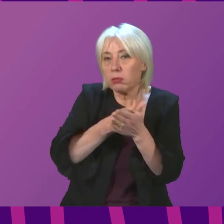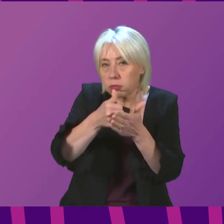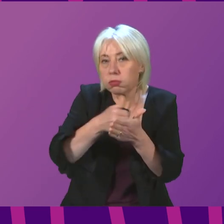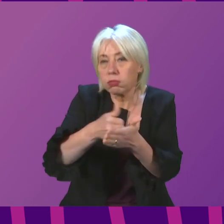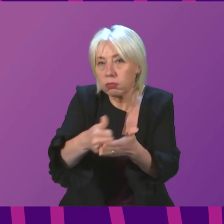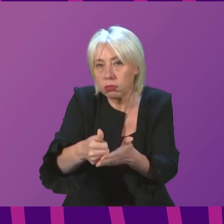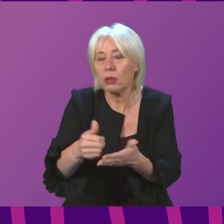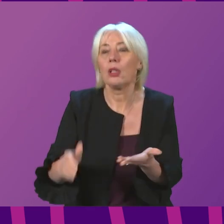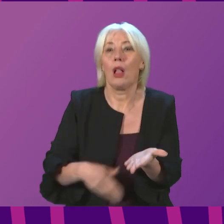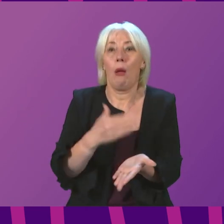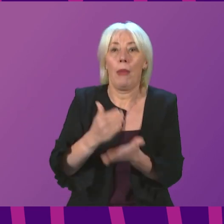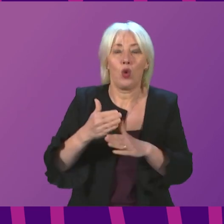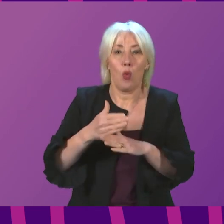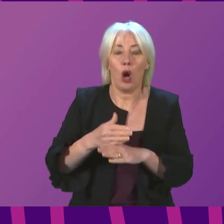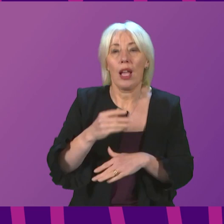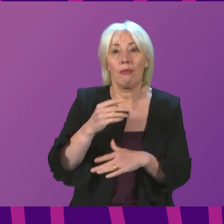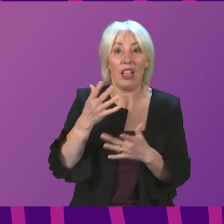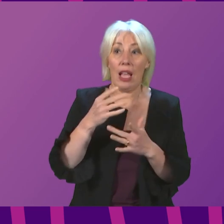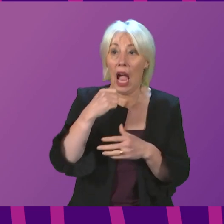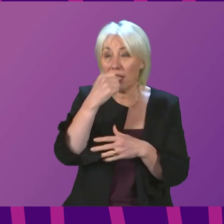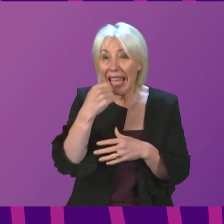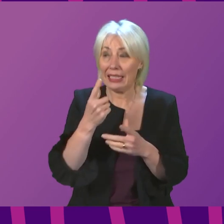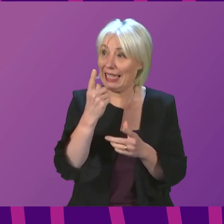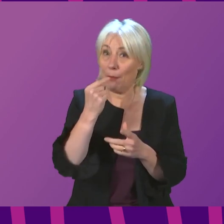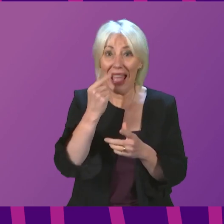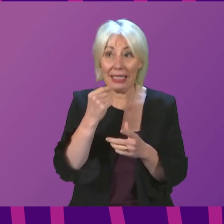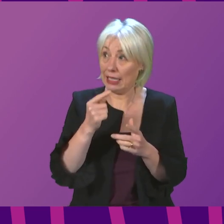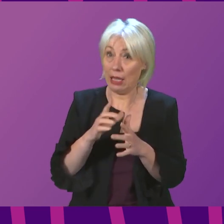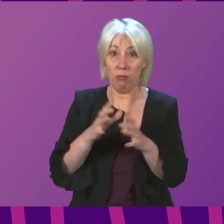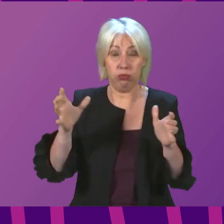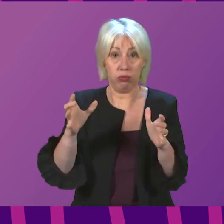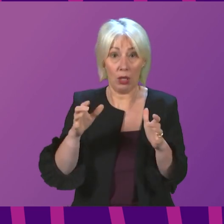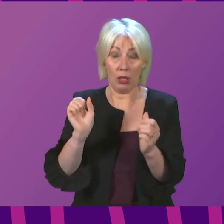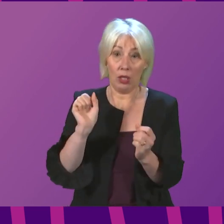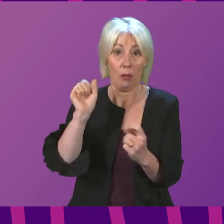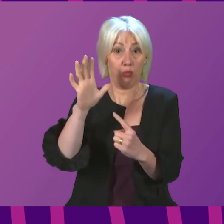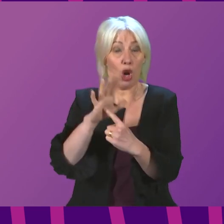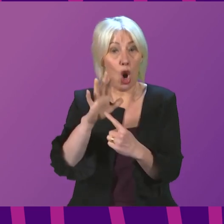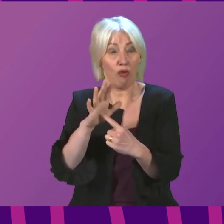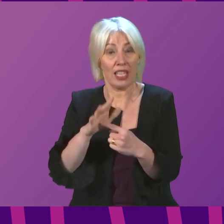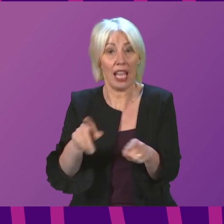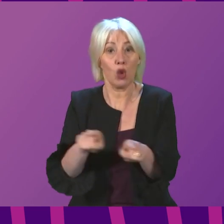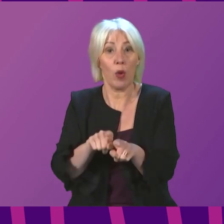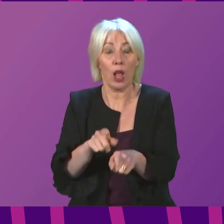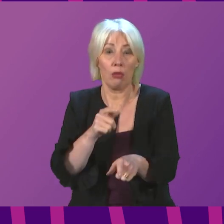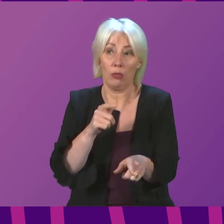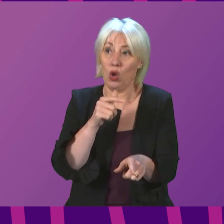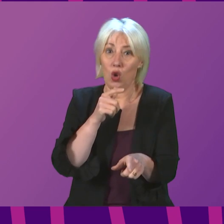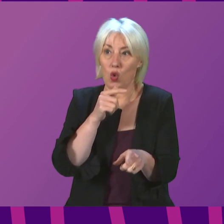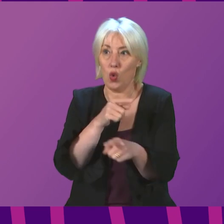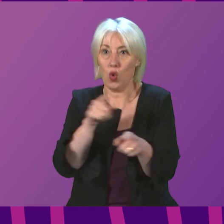work being done to make sure that testing capacity continues to increase, but also the prioritisation for that testing capacity